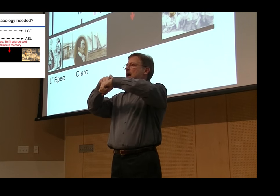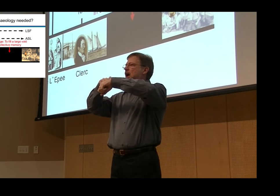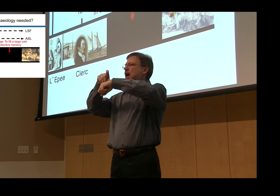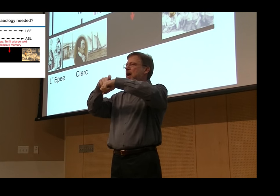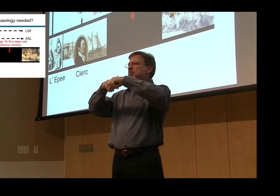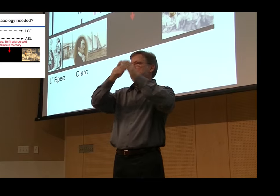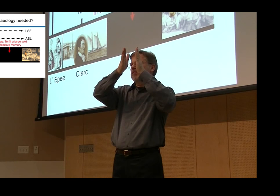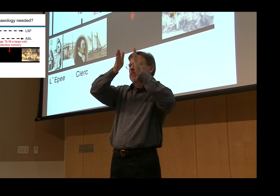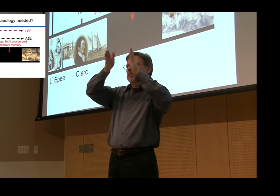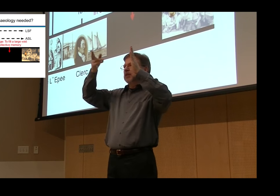historical background.